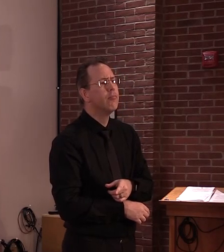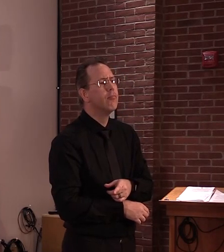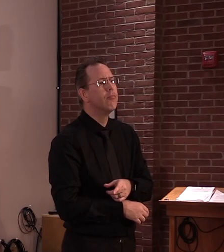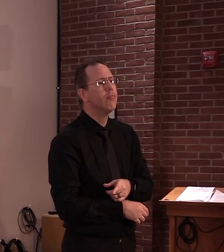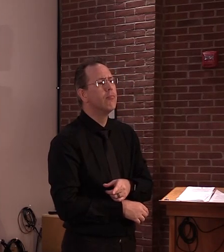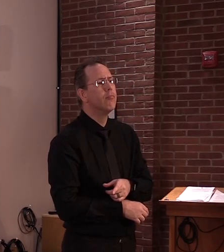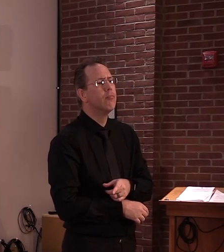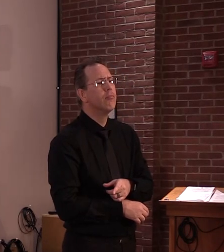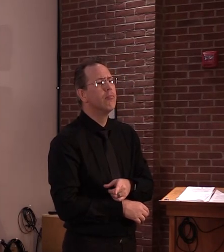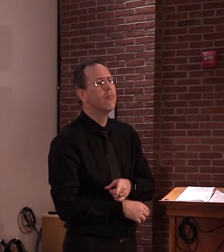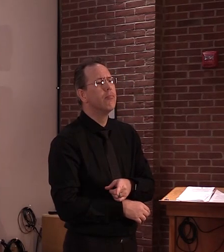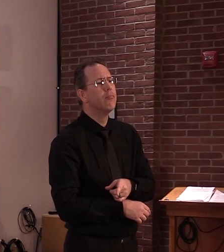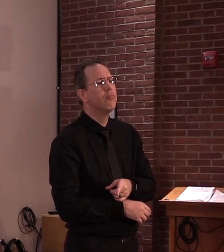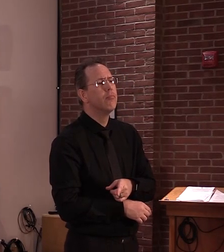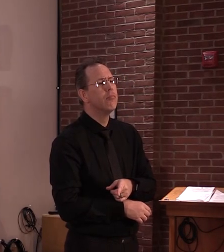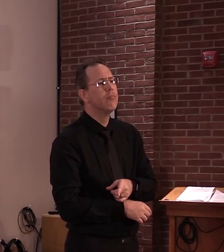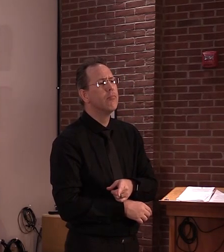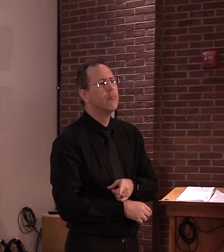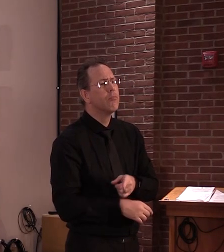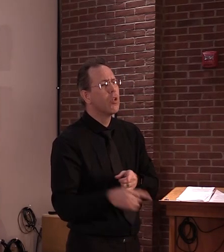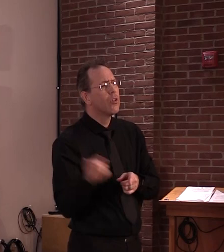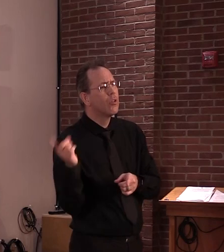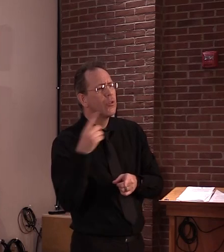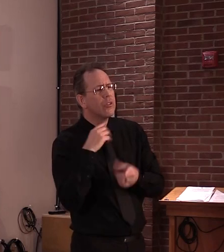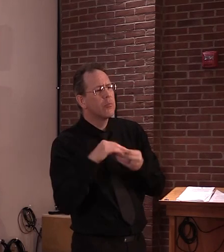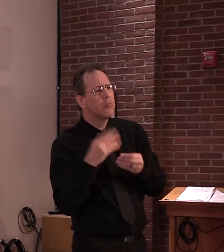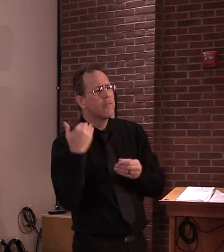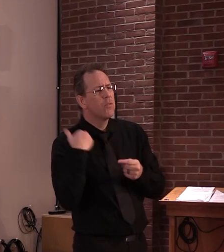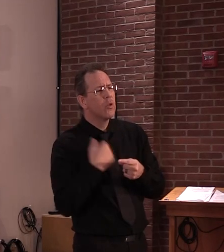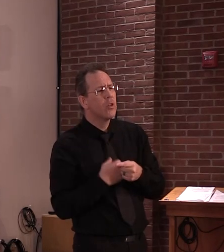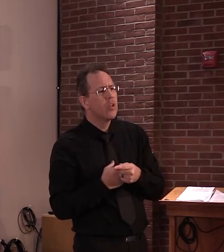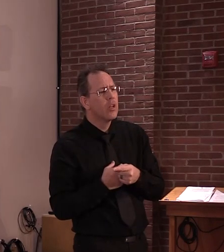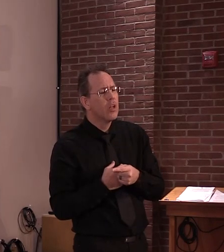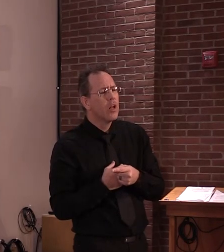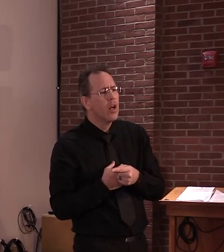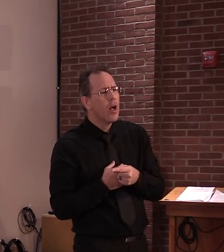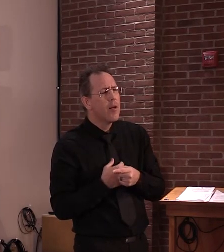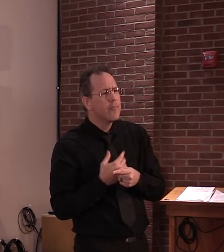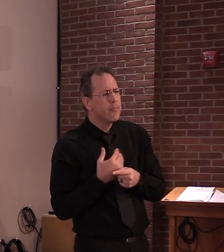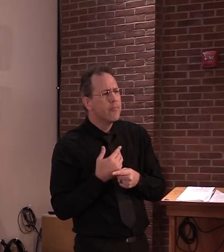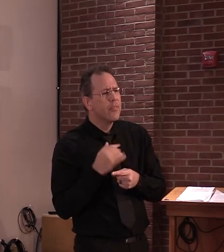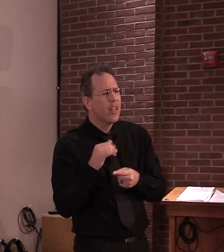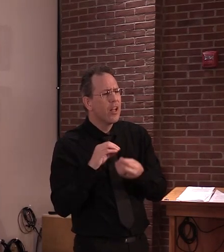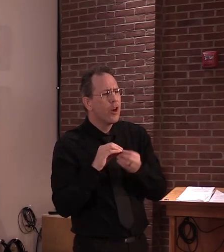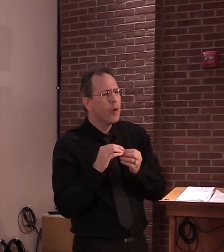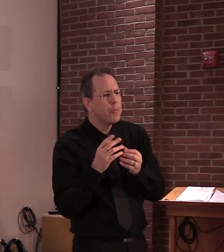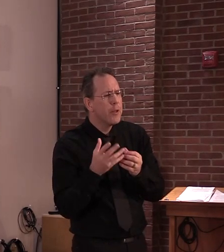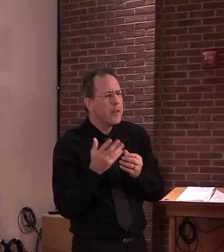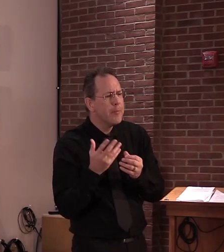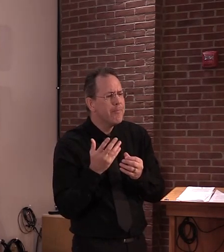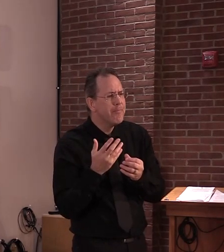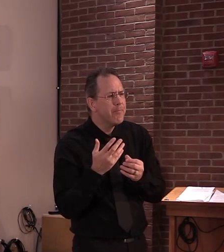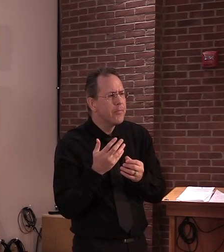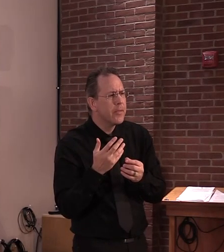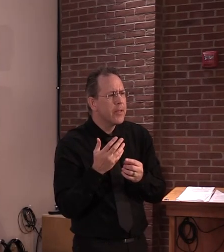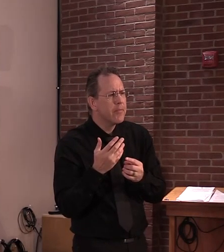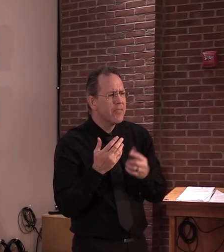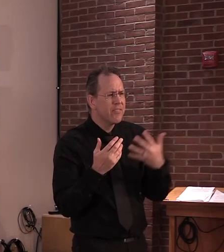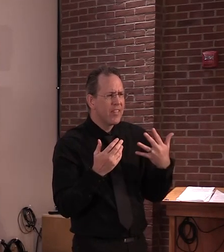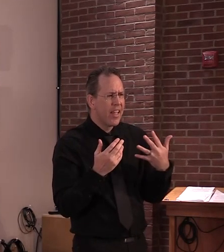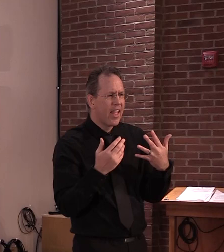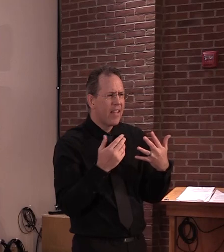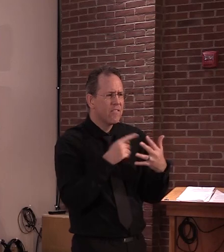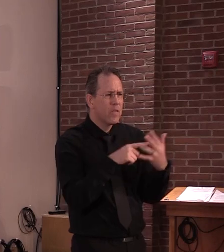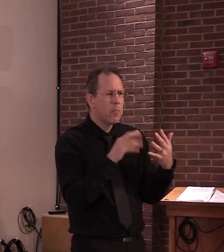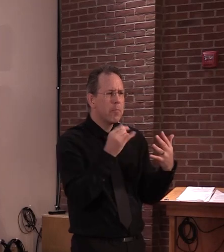actually don't know if all five of the increasing cases in Bennington is from that site.